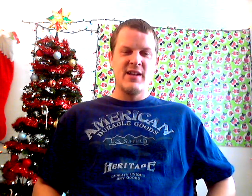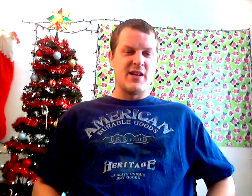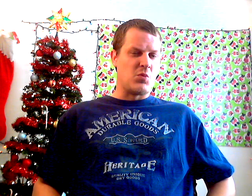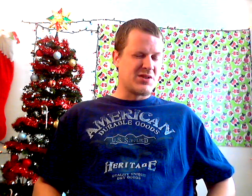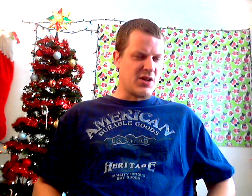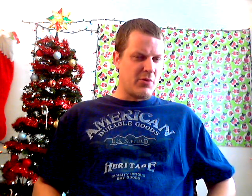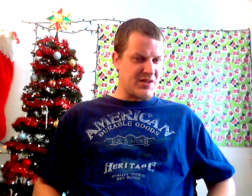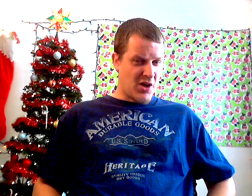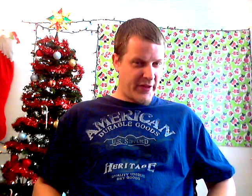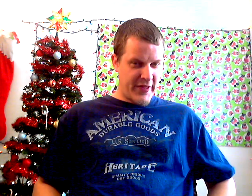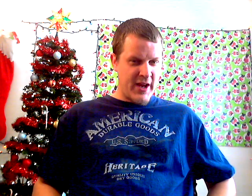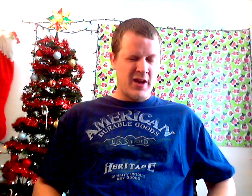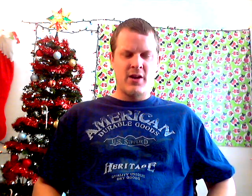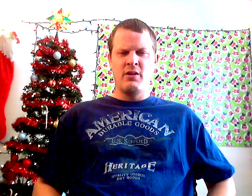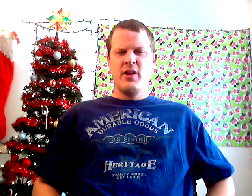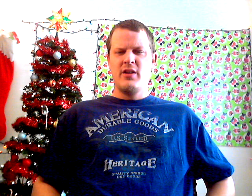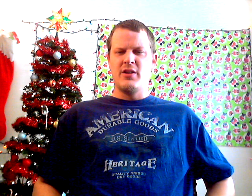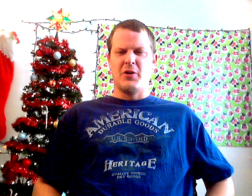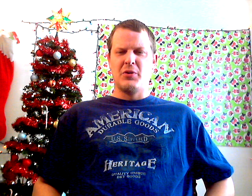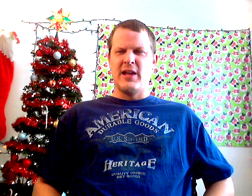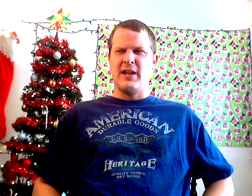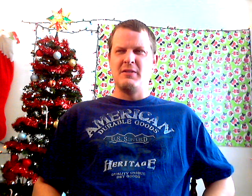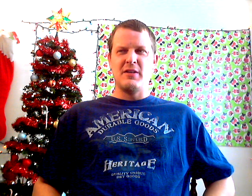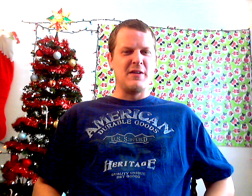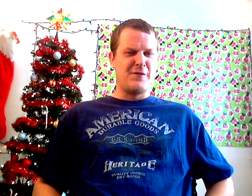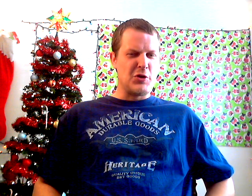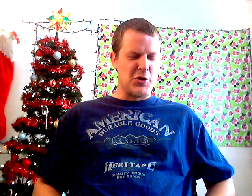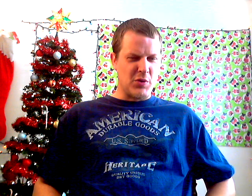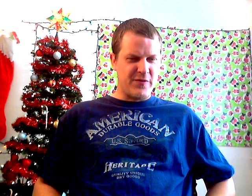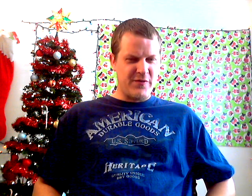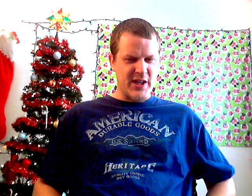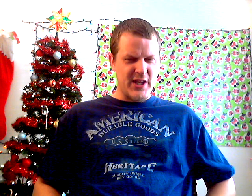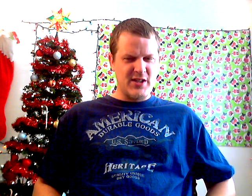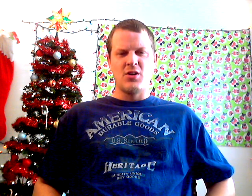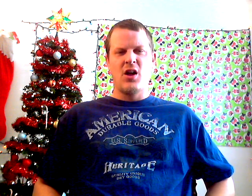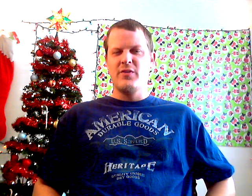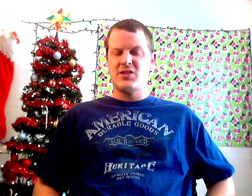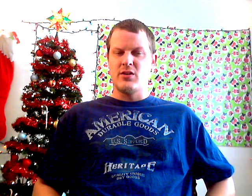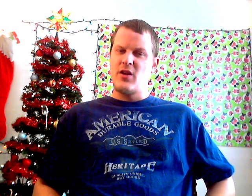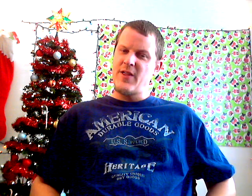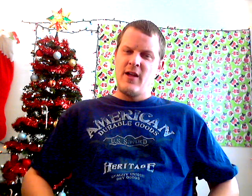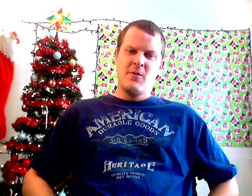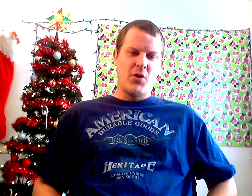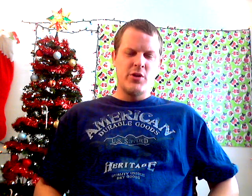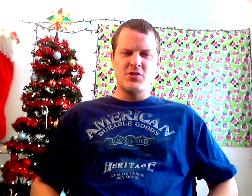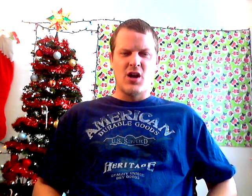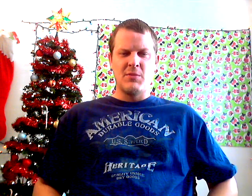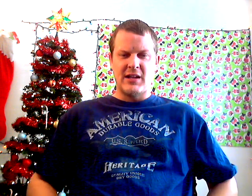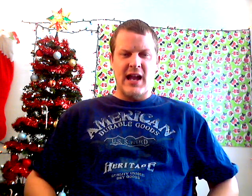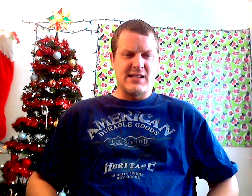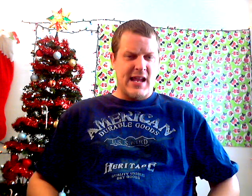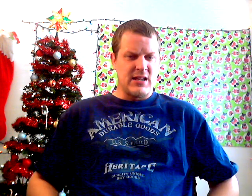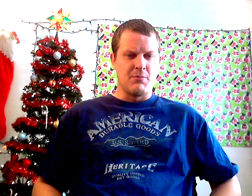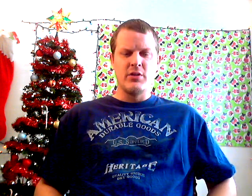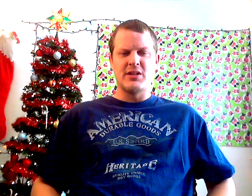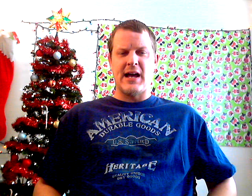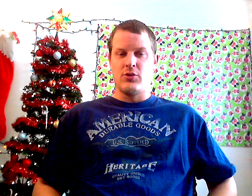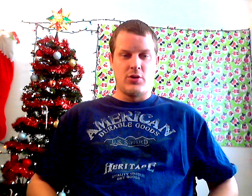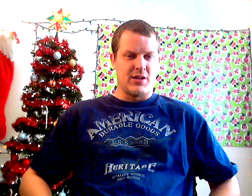He wasn't always all there, you know, and he feuded with Vince and all of this and all of that. But when you talk about guys that had the million dollar look